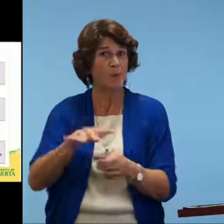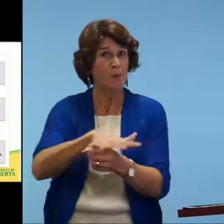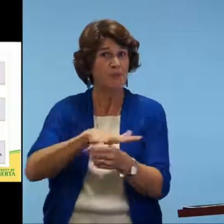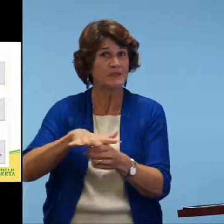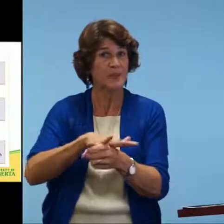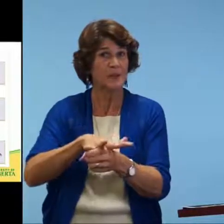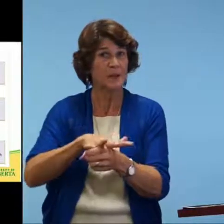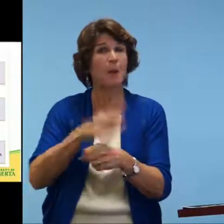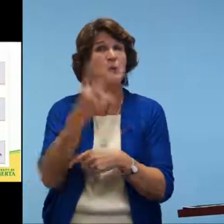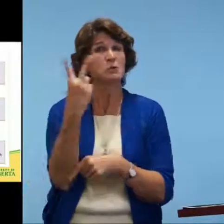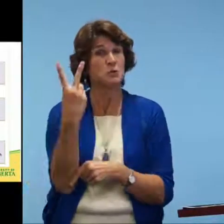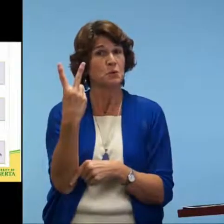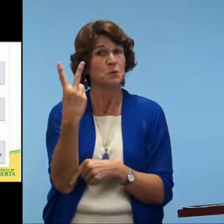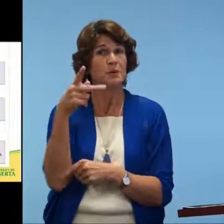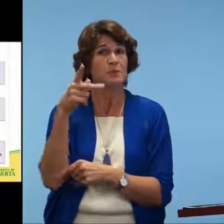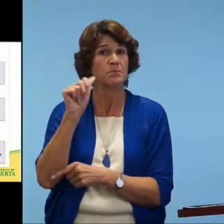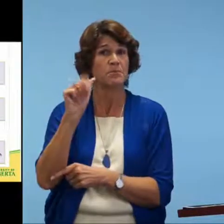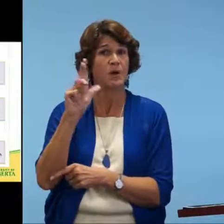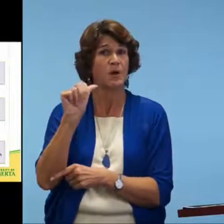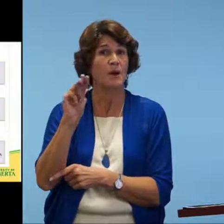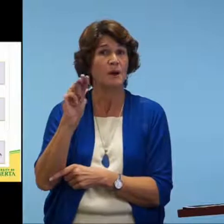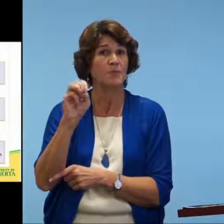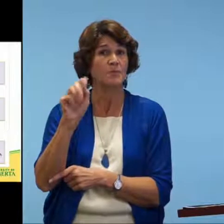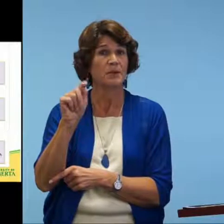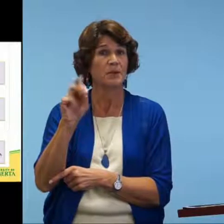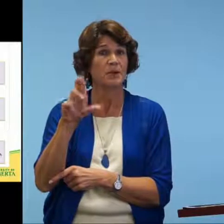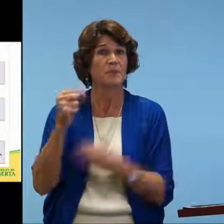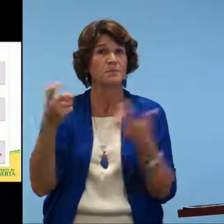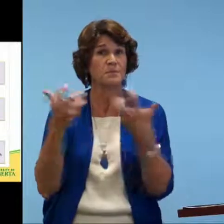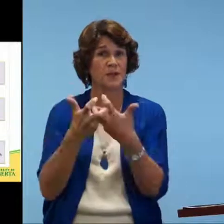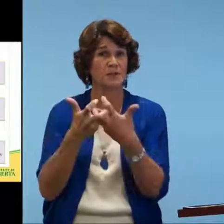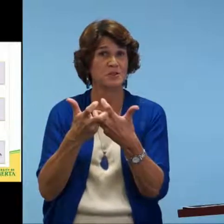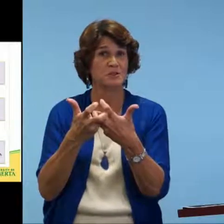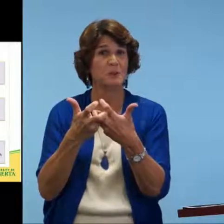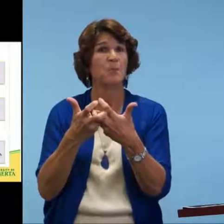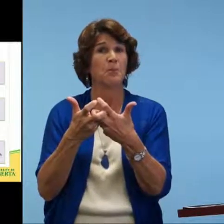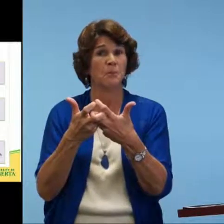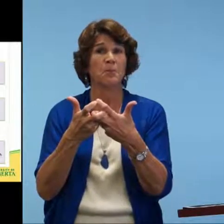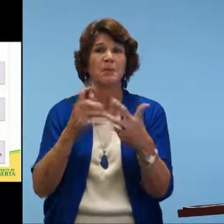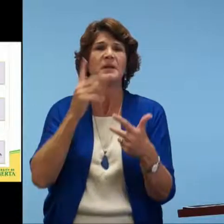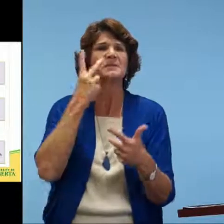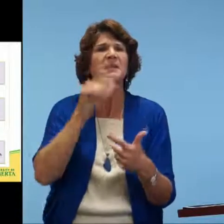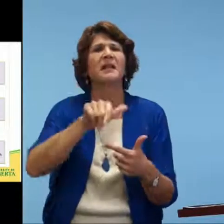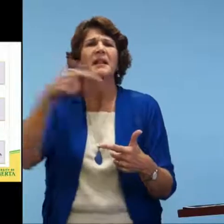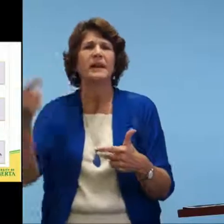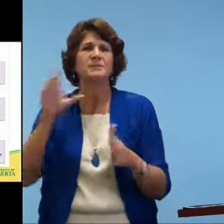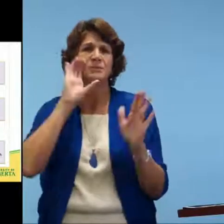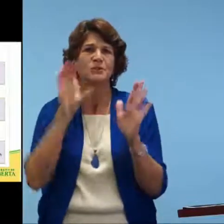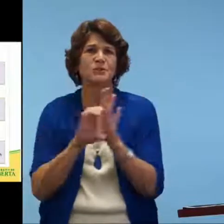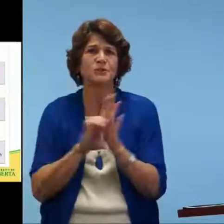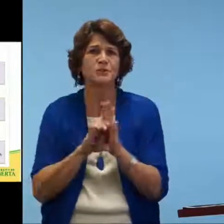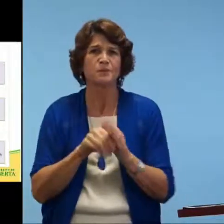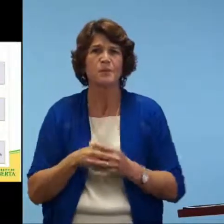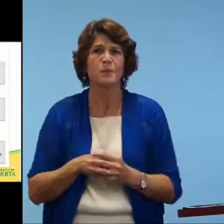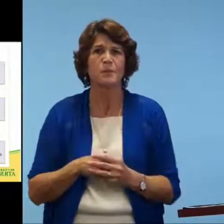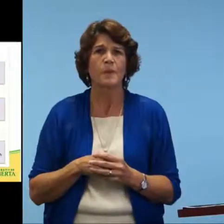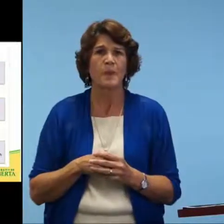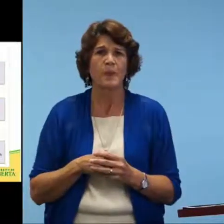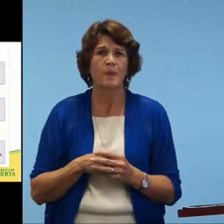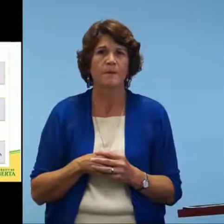And it's also located in the same area. So we could say that there are two parameters that match. But then if you look at